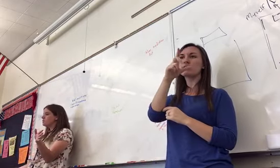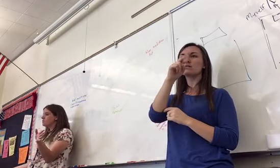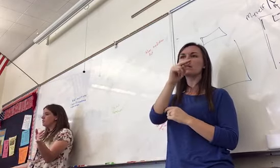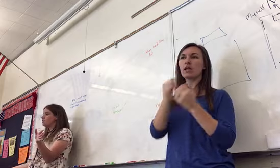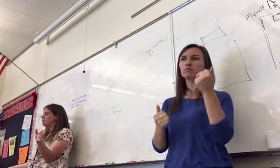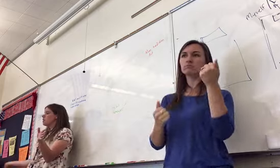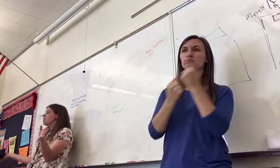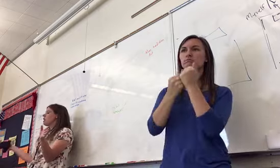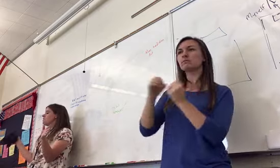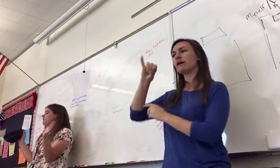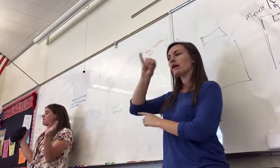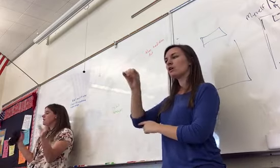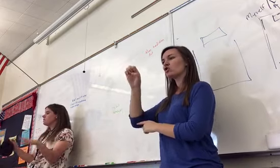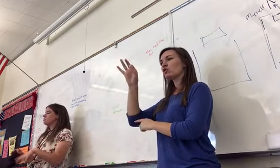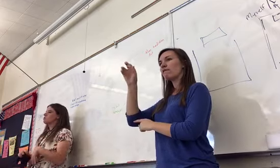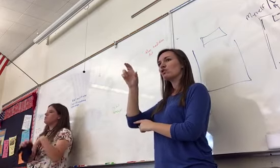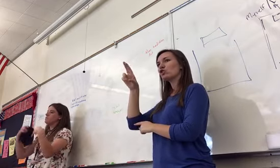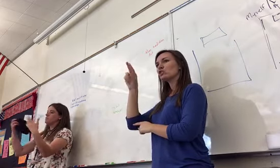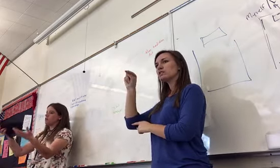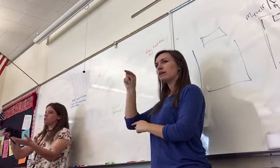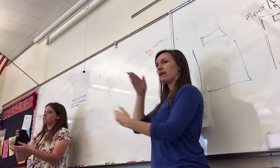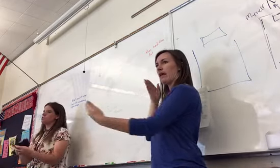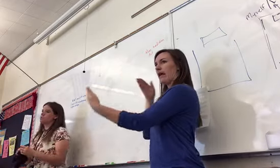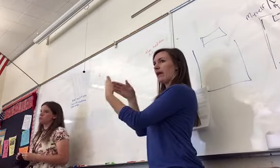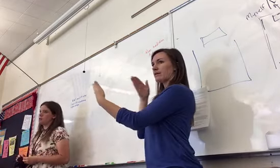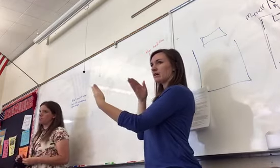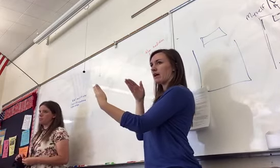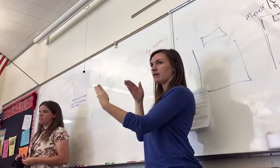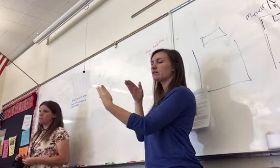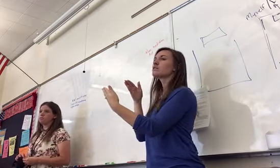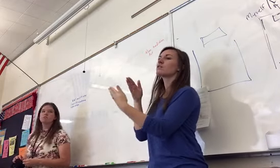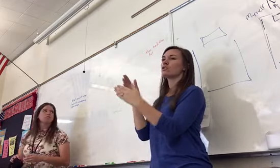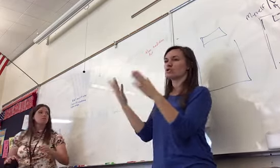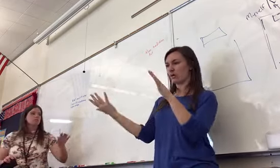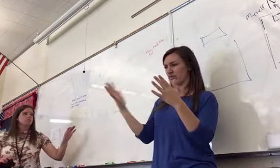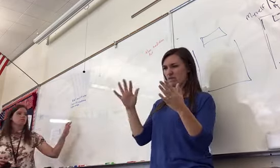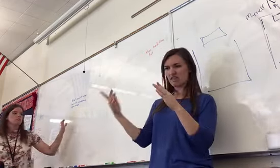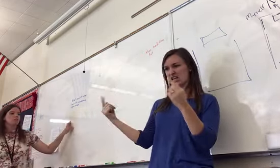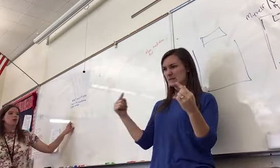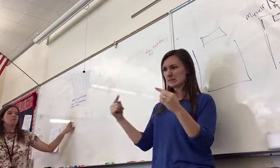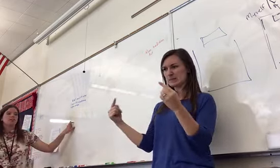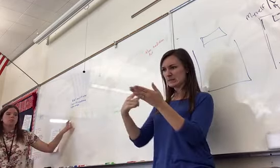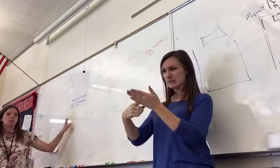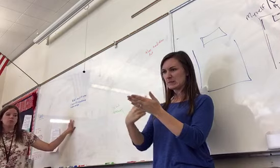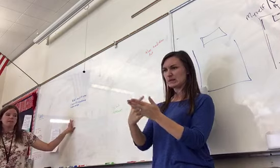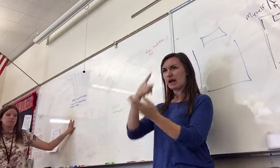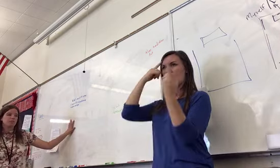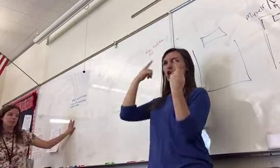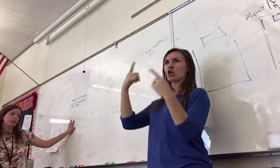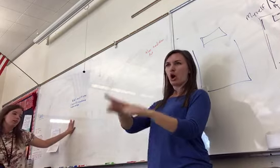Jefferson. And then it ends up creating the constitution through compromise. Hopefully that's what you were asking for here.